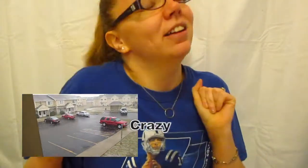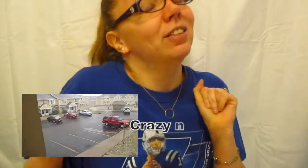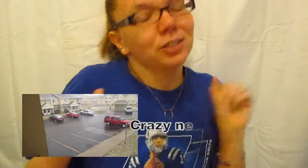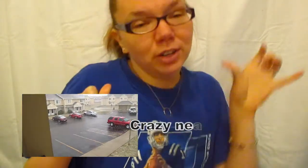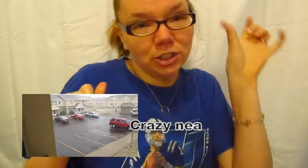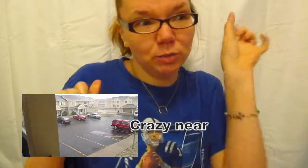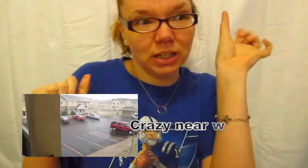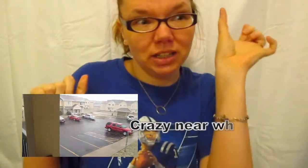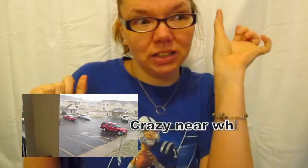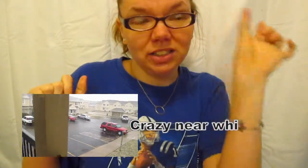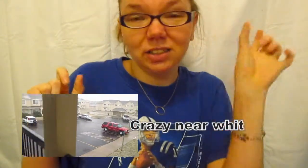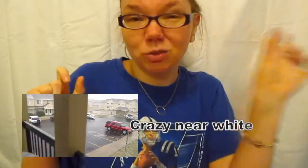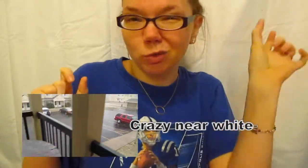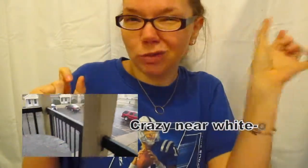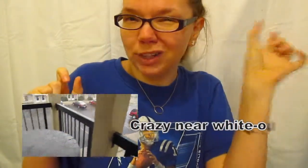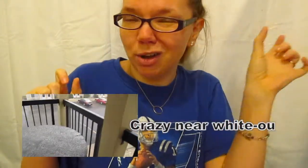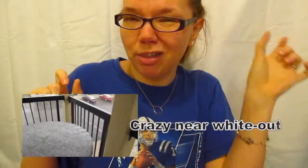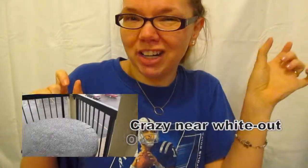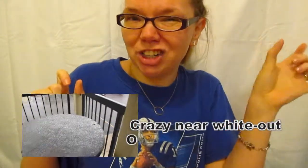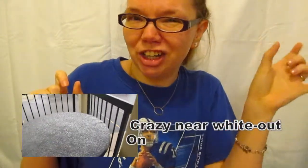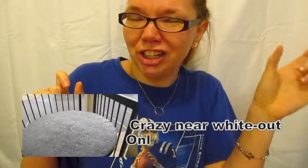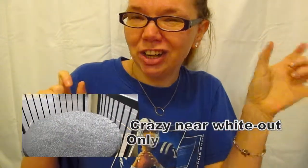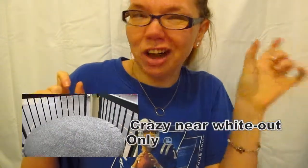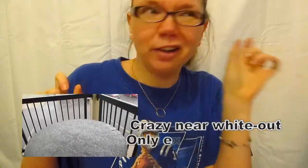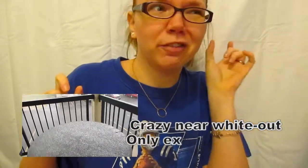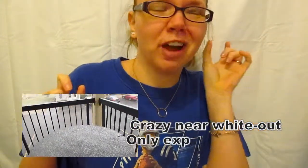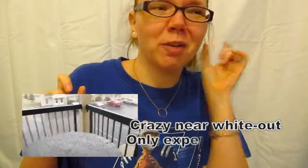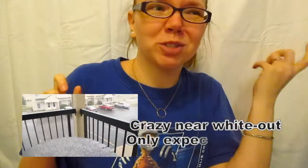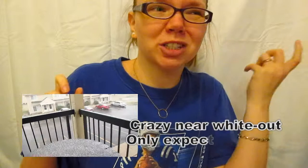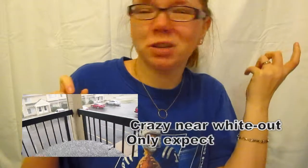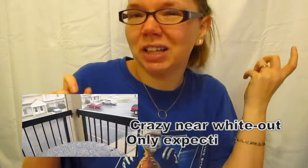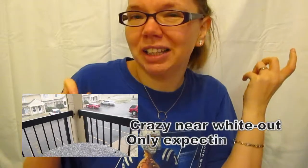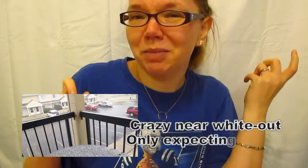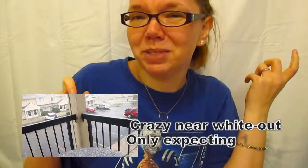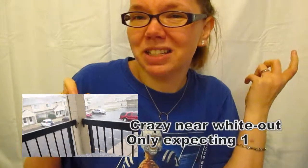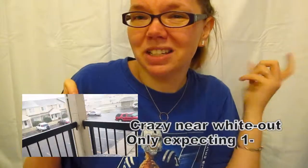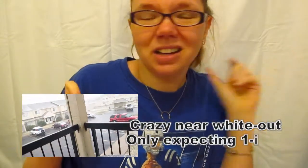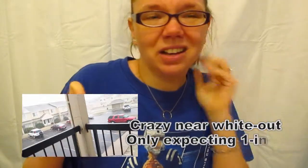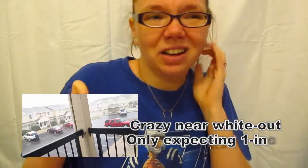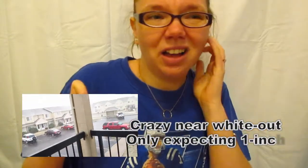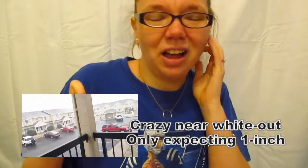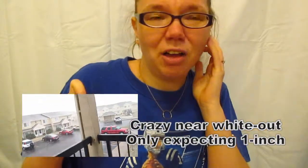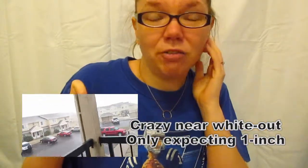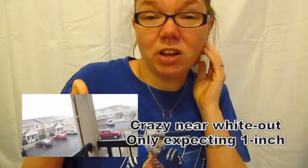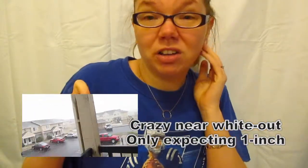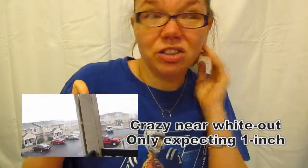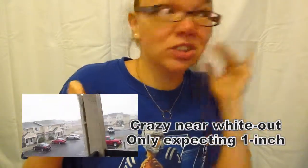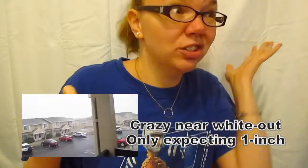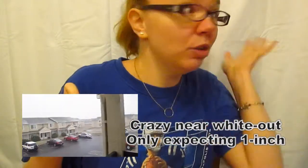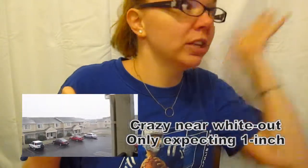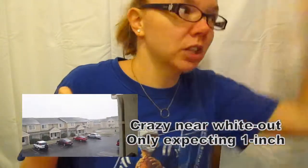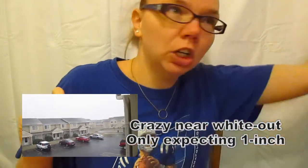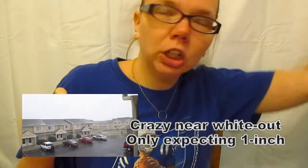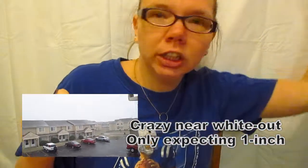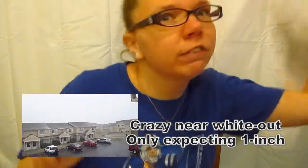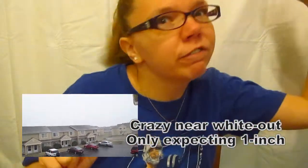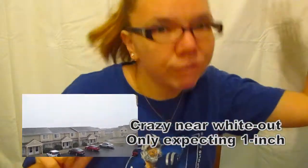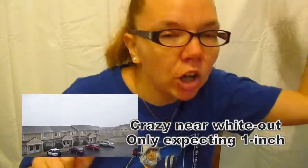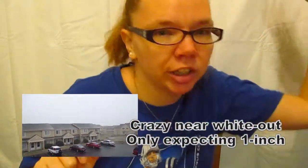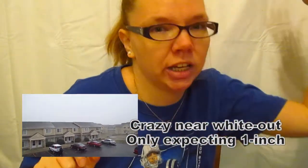There's going to be just video that I took of just some clips of the snow that's currently falling